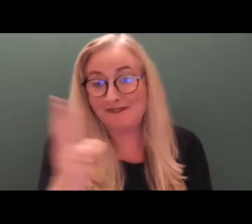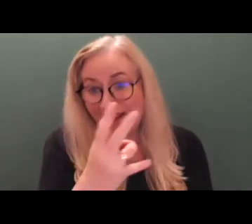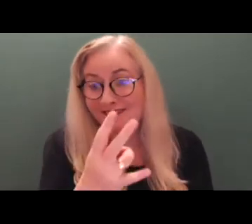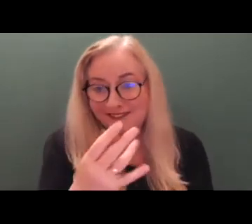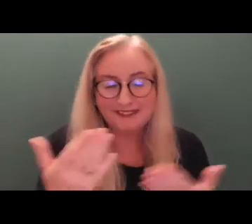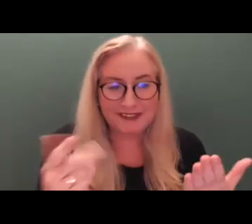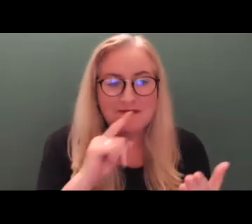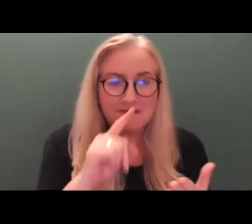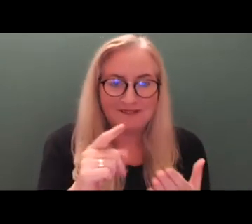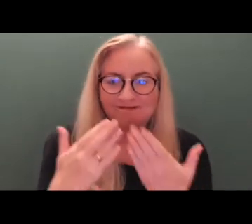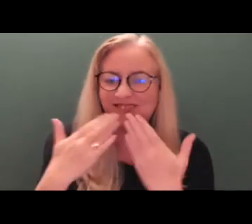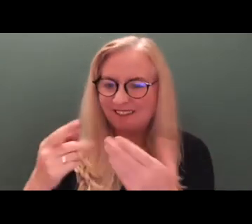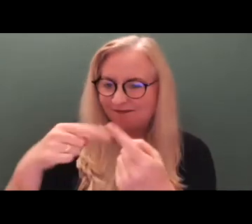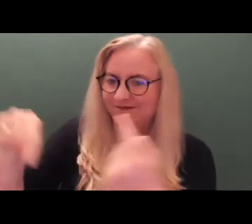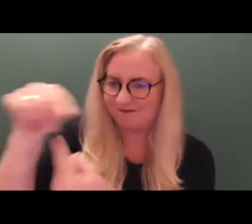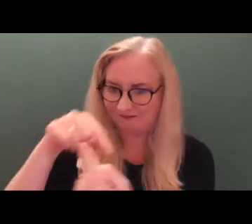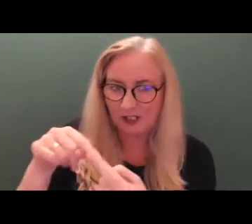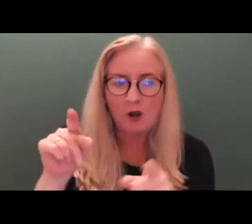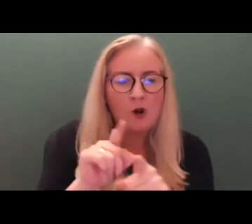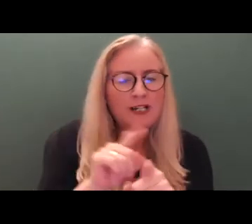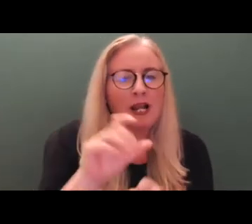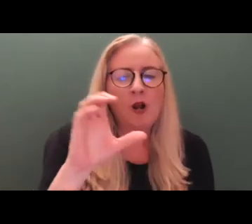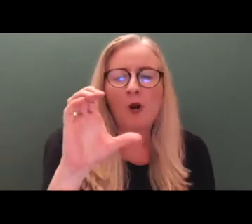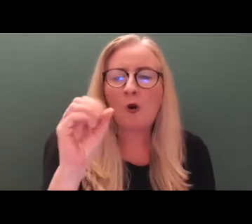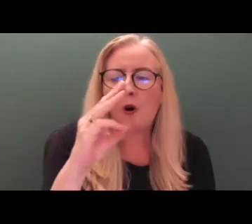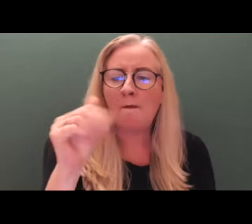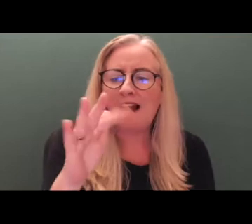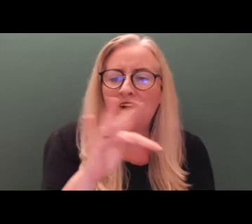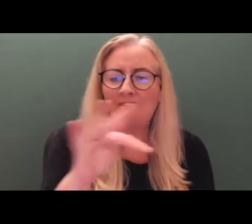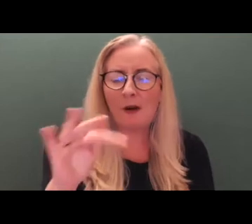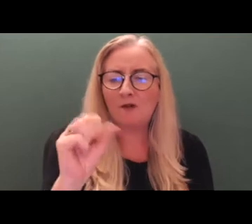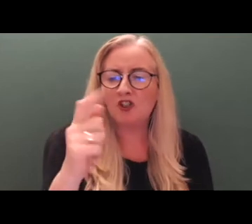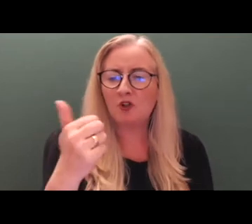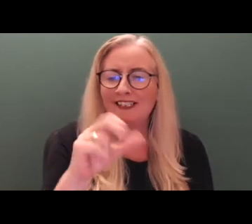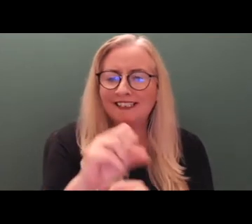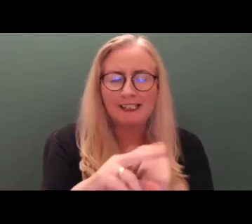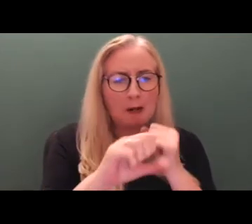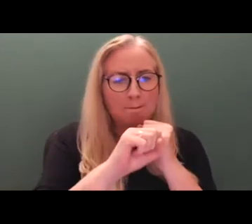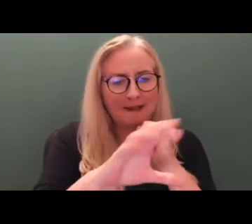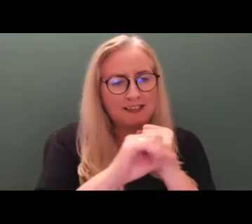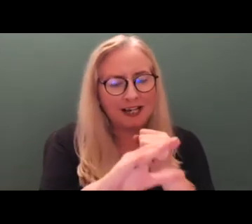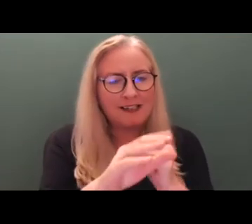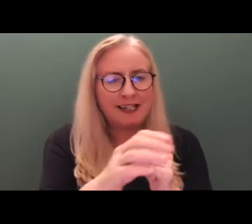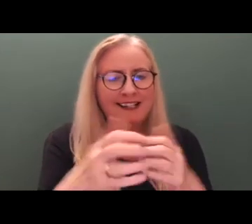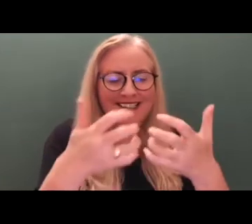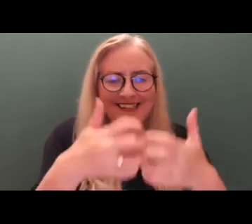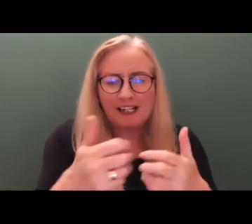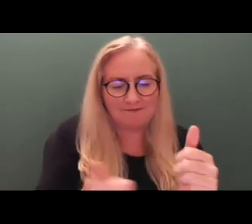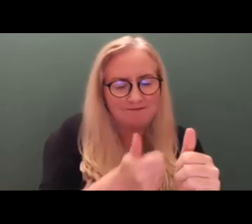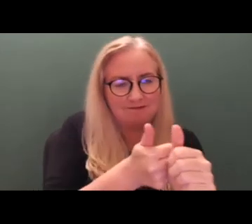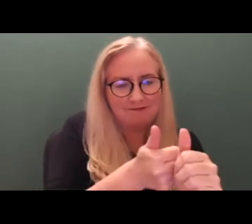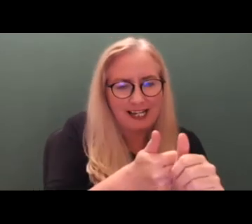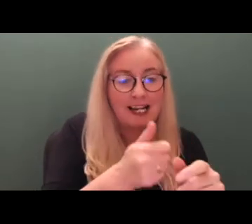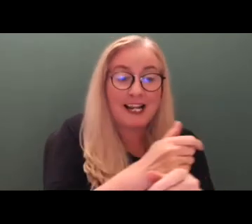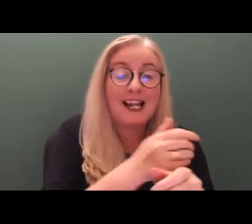but thank you. And thank you to Cormac Staunton of Staunton Media for all the tech support there in the background, and particularly that last